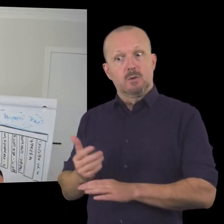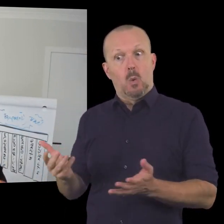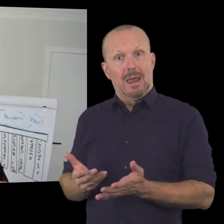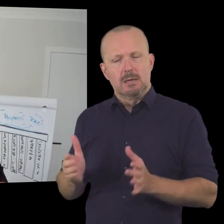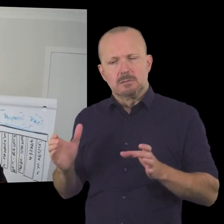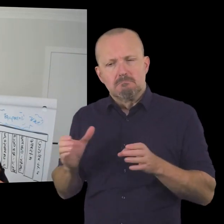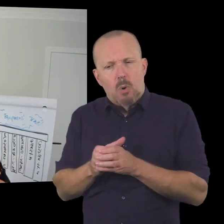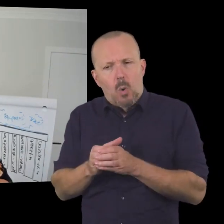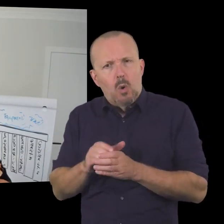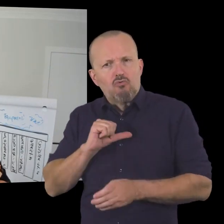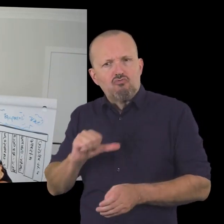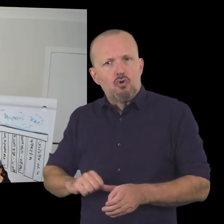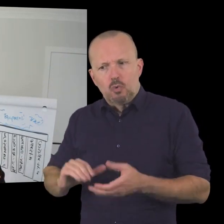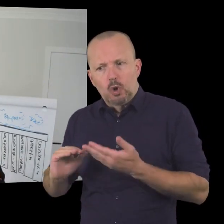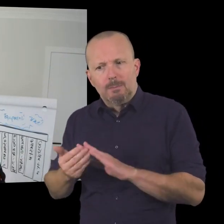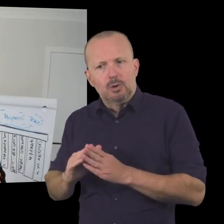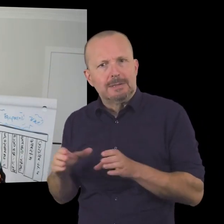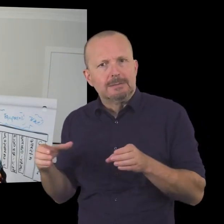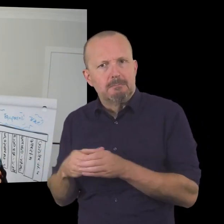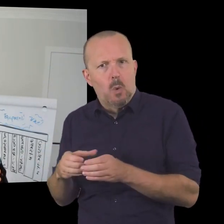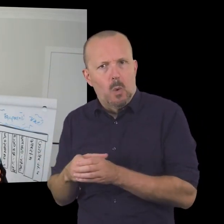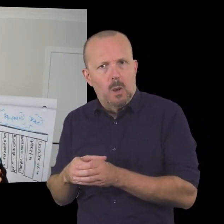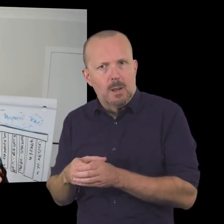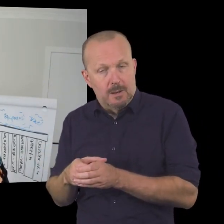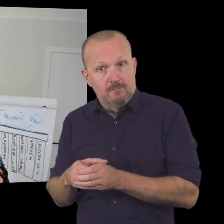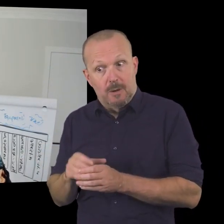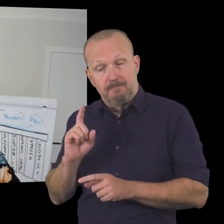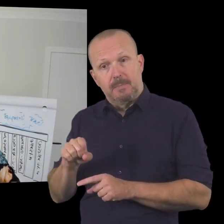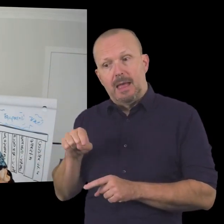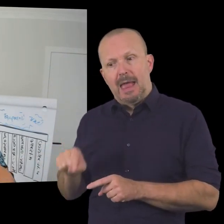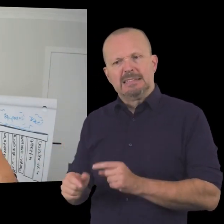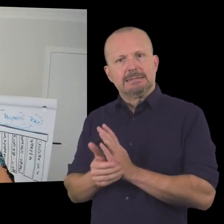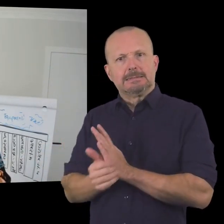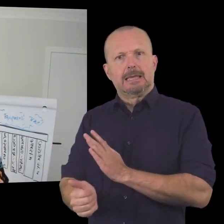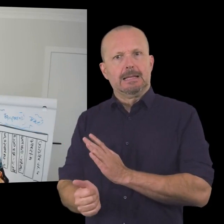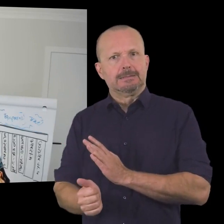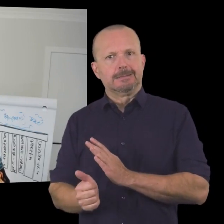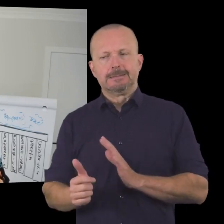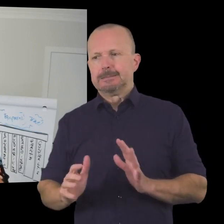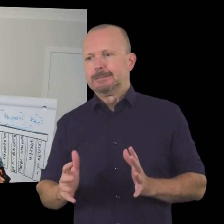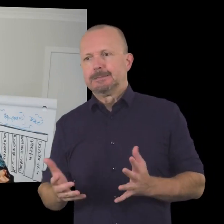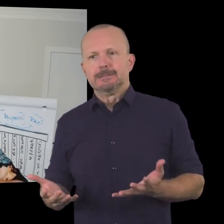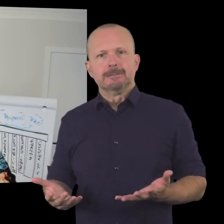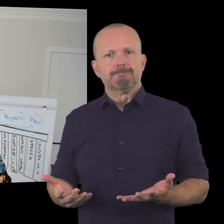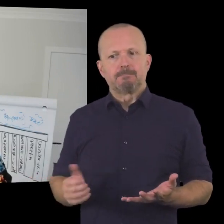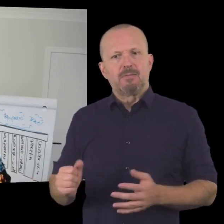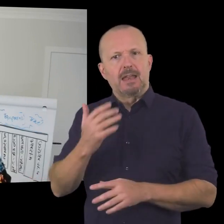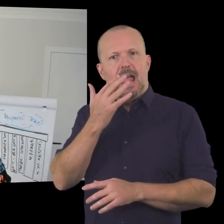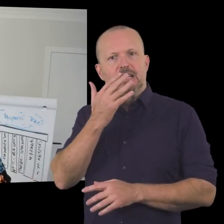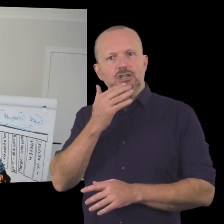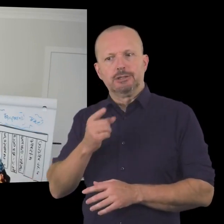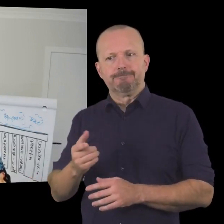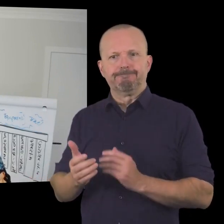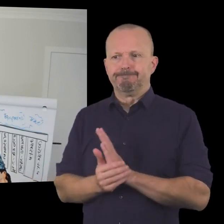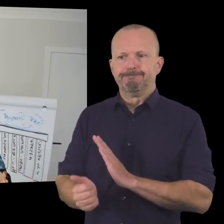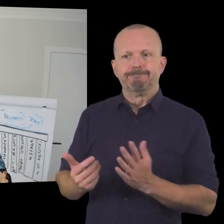very very small community a small small rural community uh that and given the skills that he had at that point in time in his